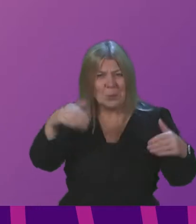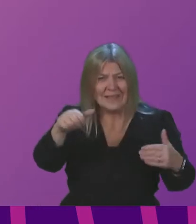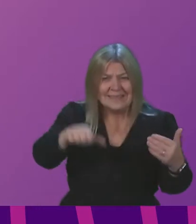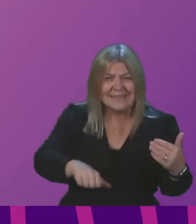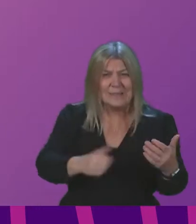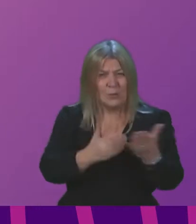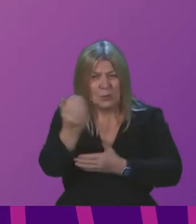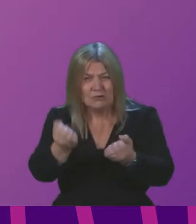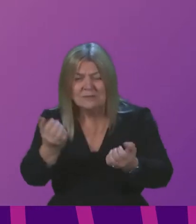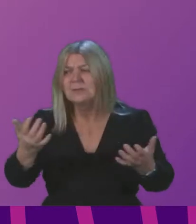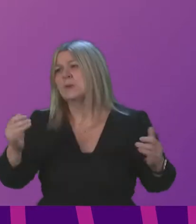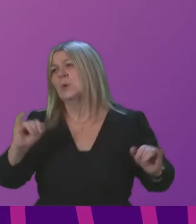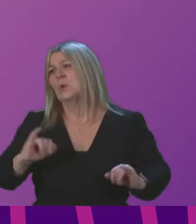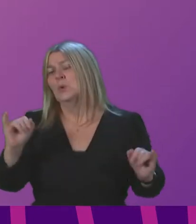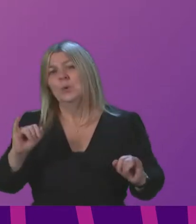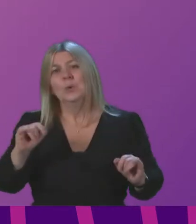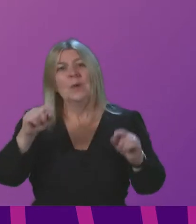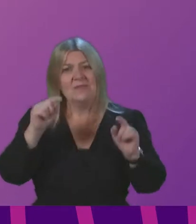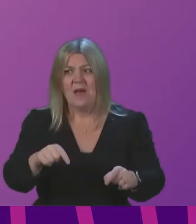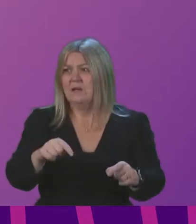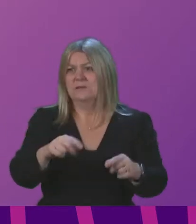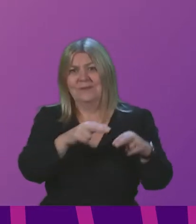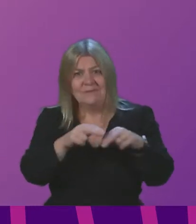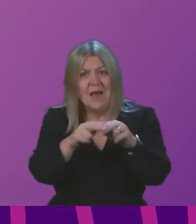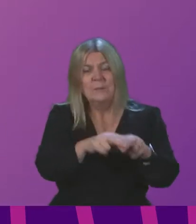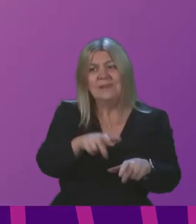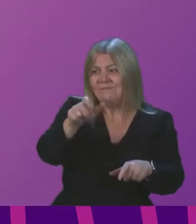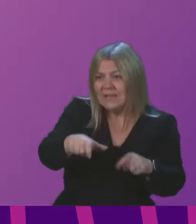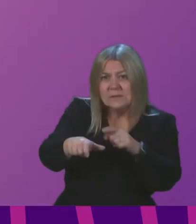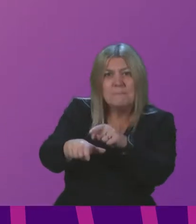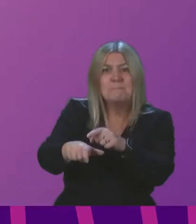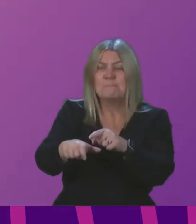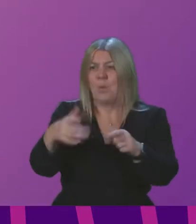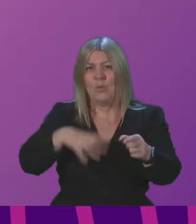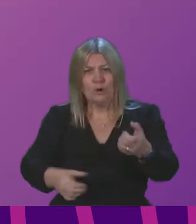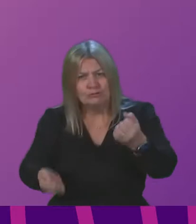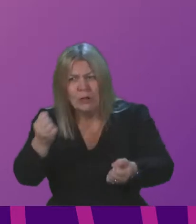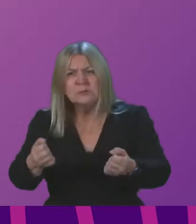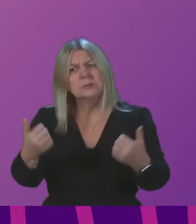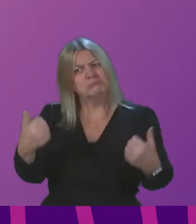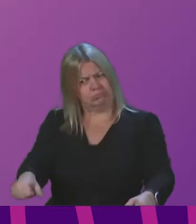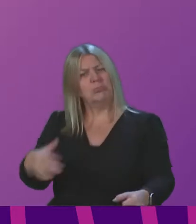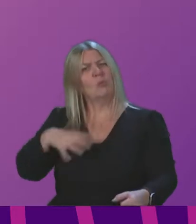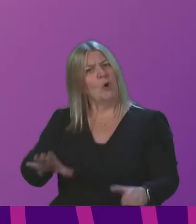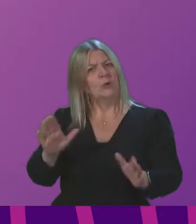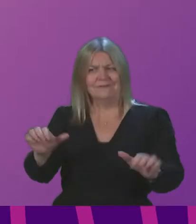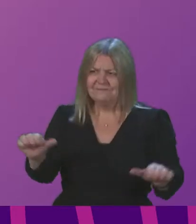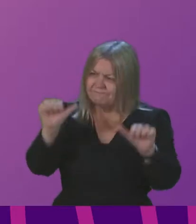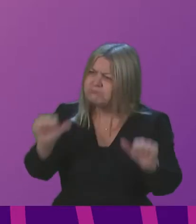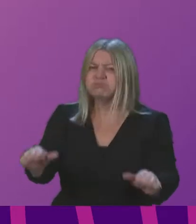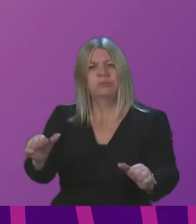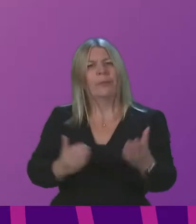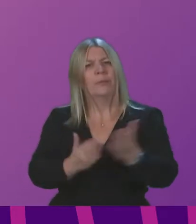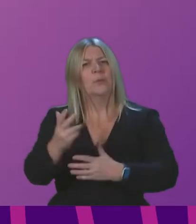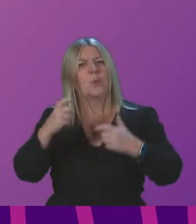one of those cases is a family a family of a victim and people who are seeking justice and some form of resolution that allow them to move on with their